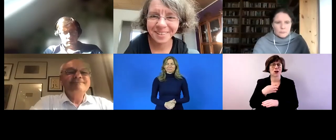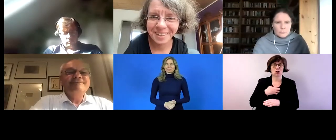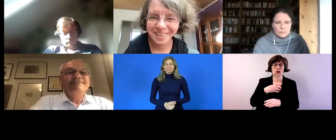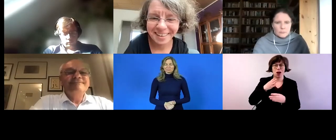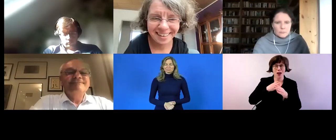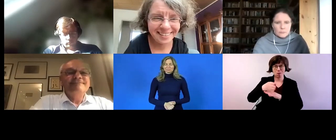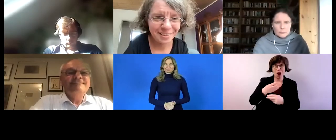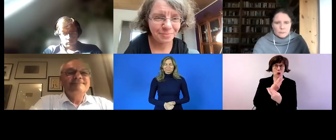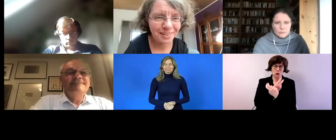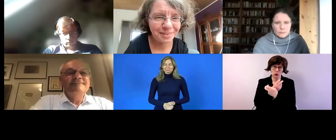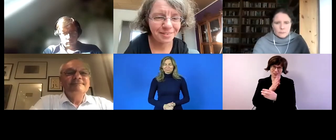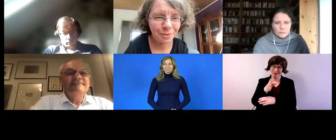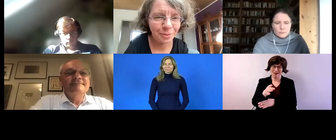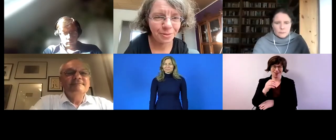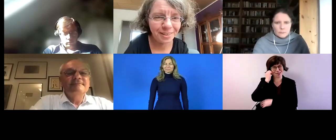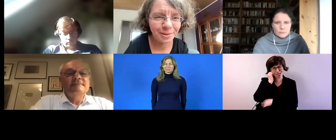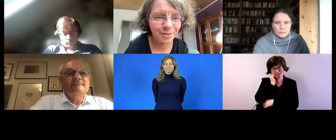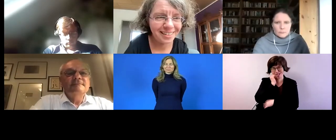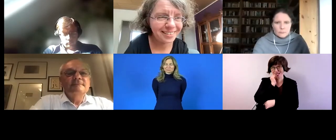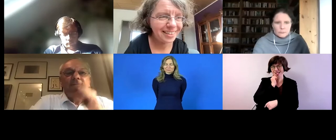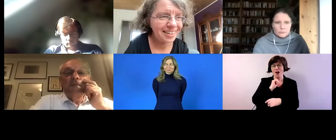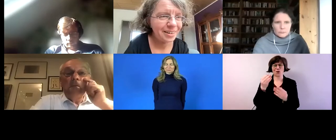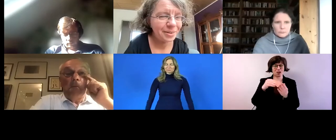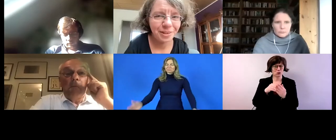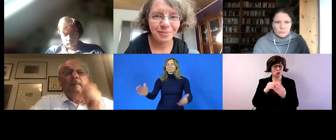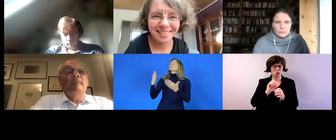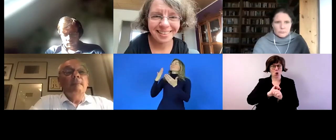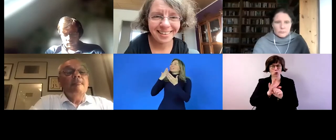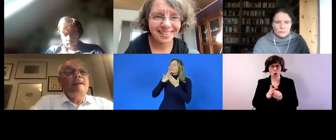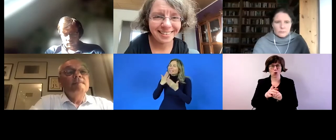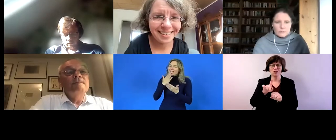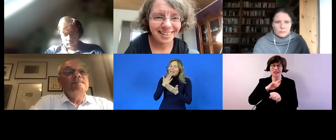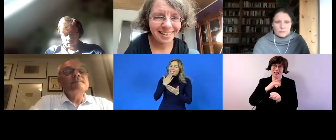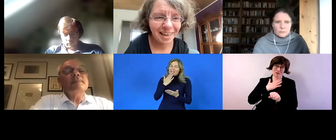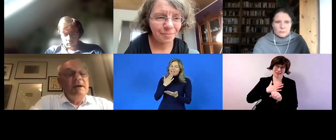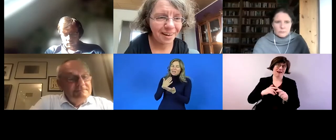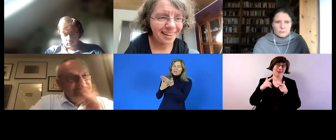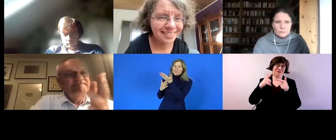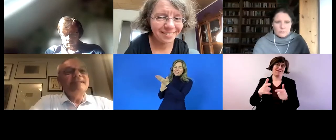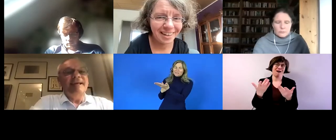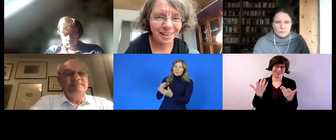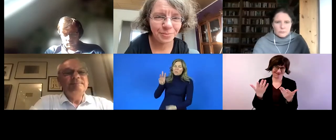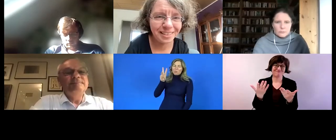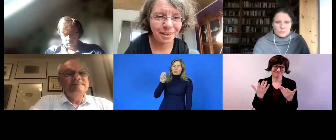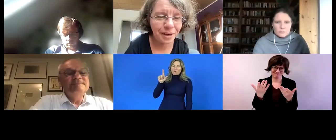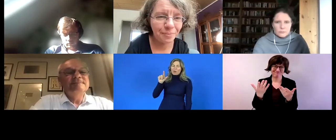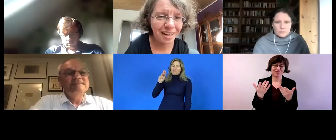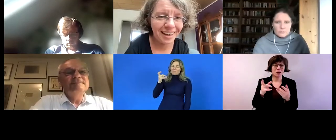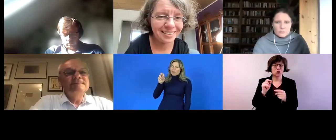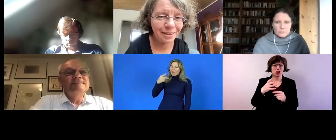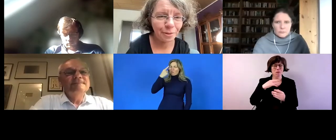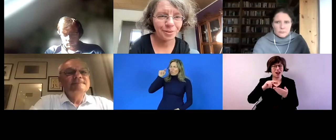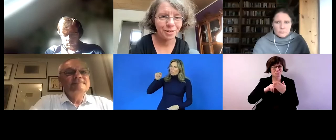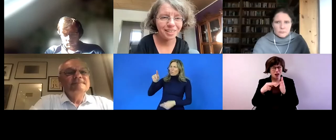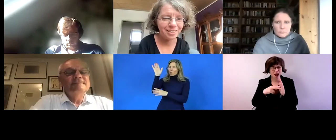thank you very much mr wolfmeier for this journey to the steiermark to styria and uh